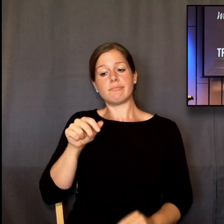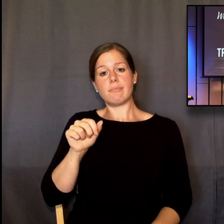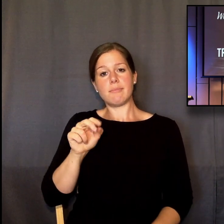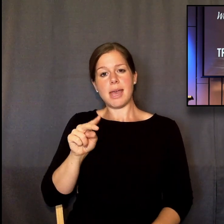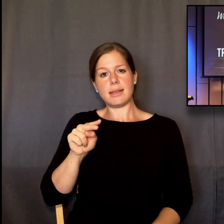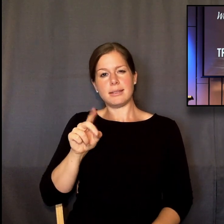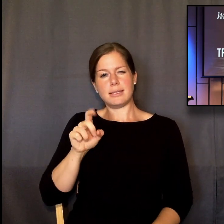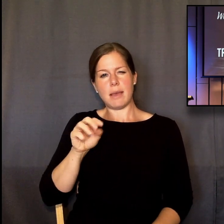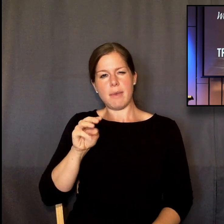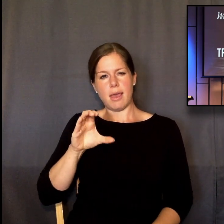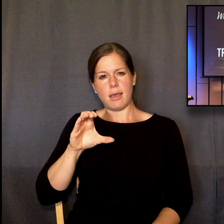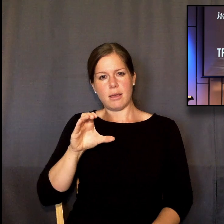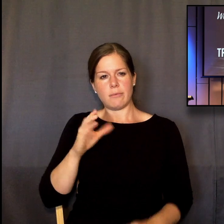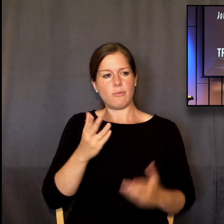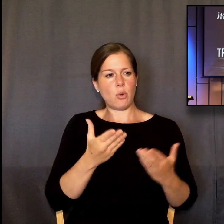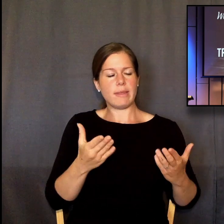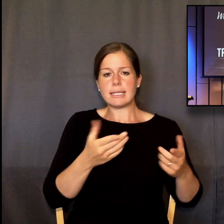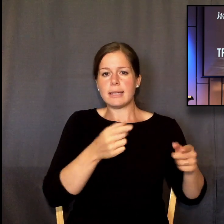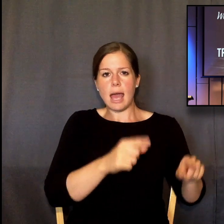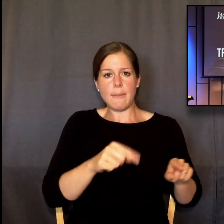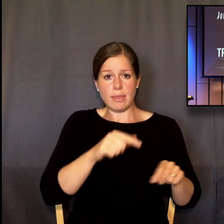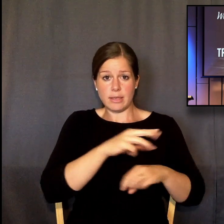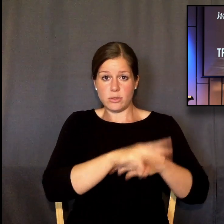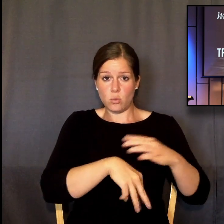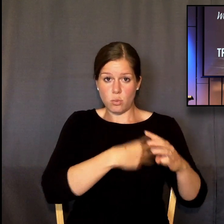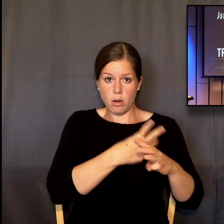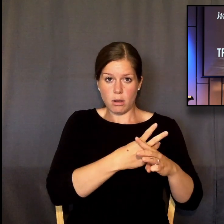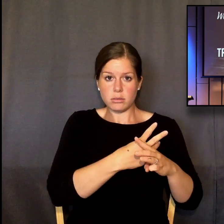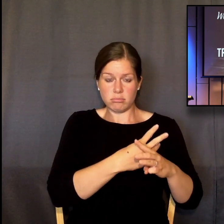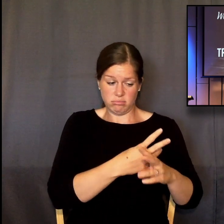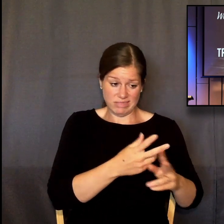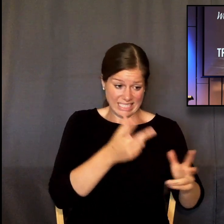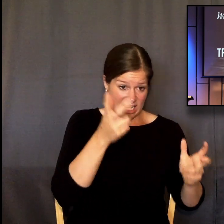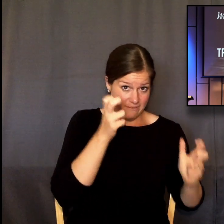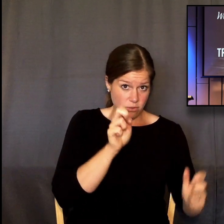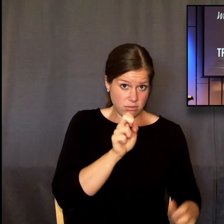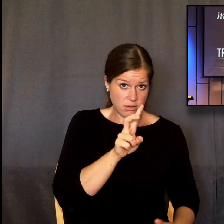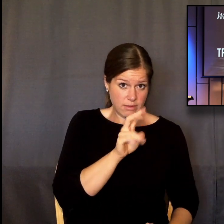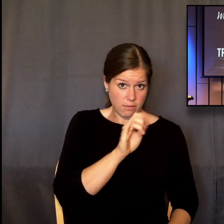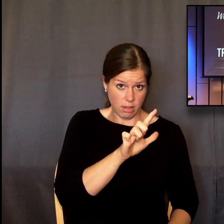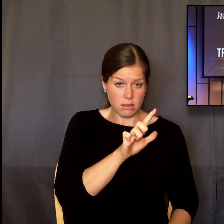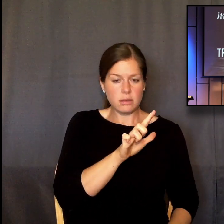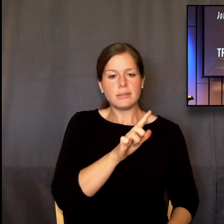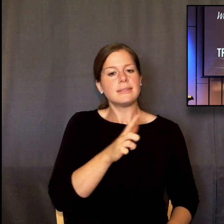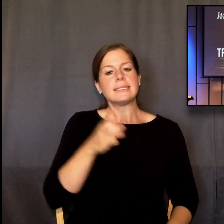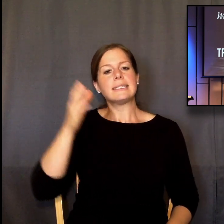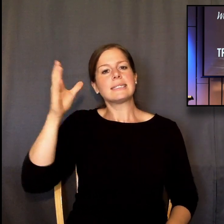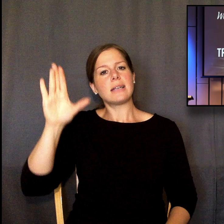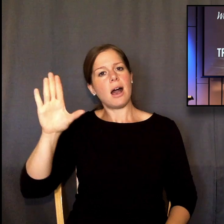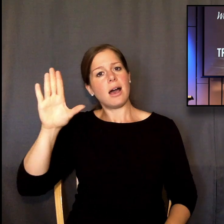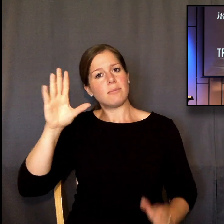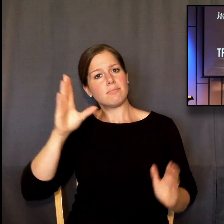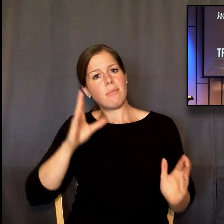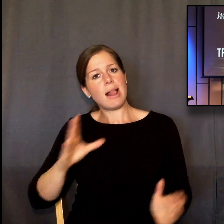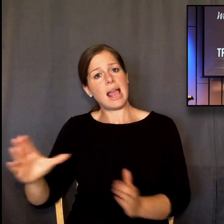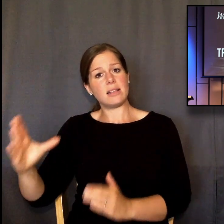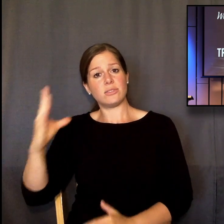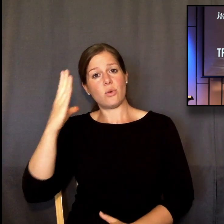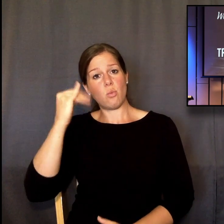beings mean for evil, God means those events to accomplish good. We never know a fraction of a